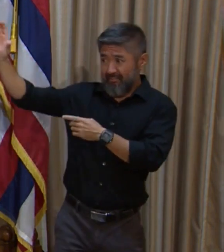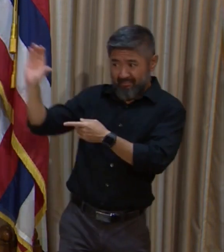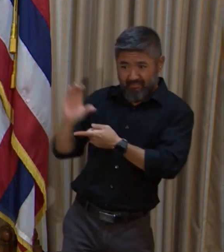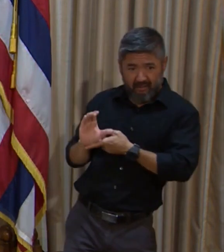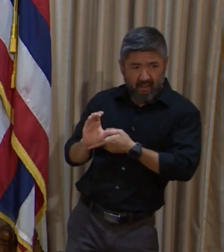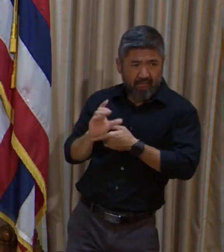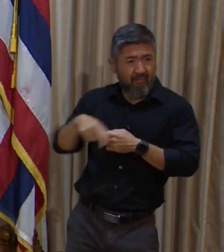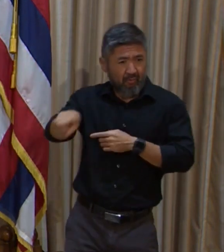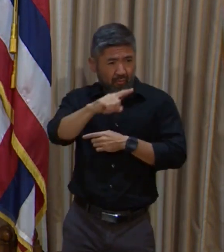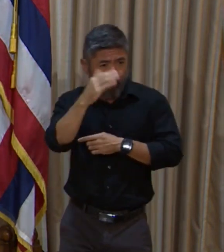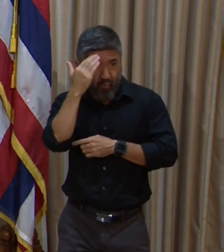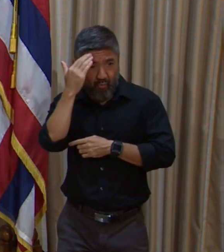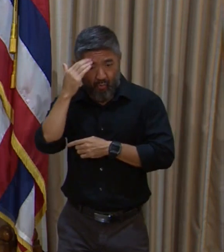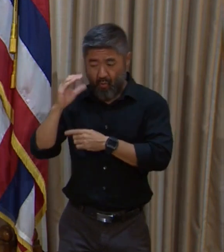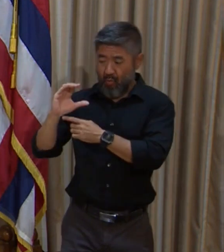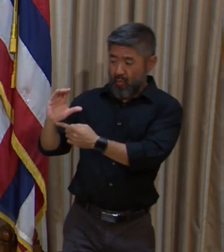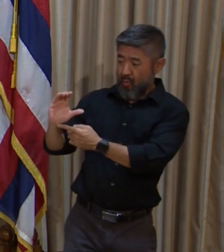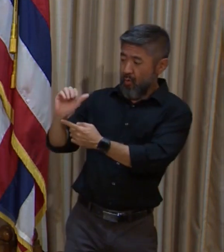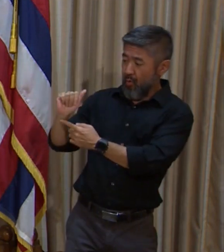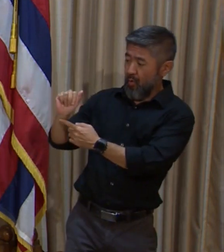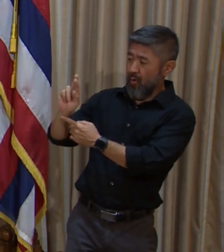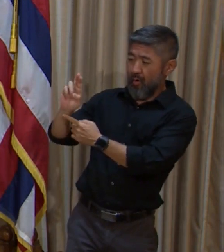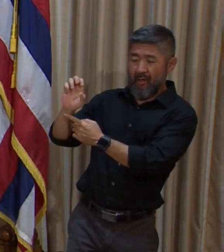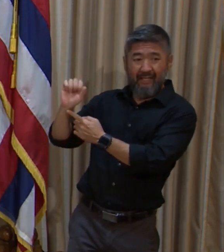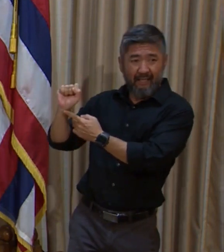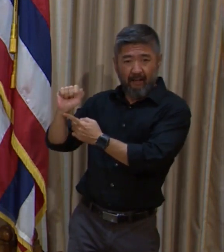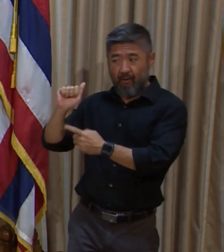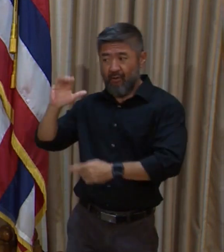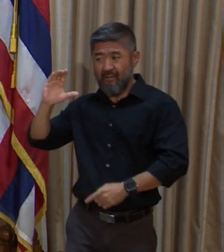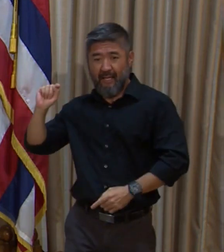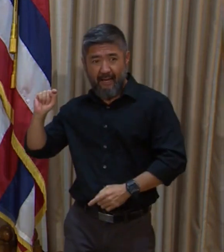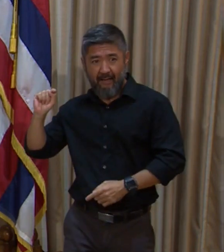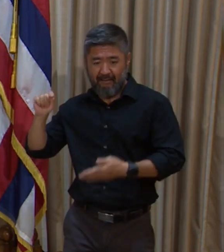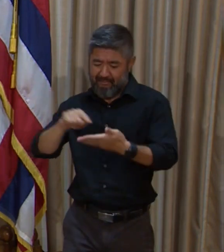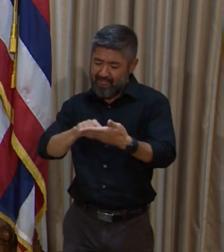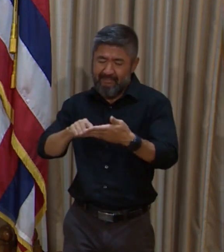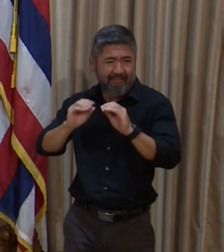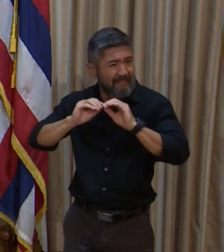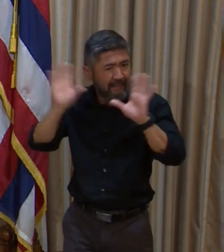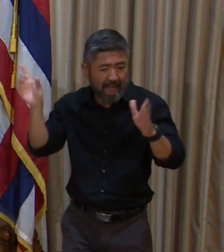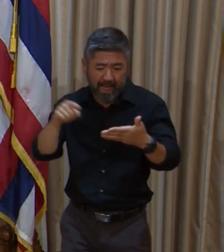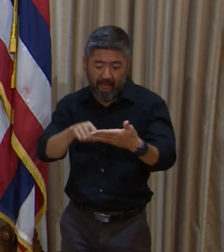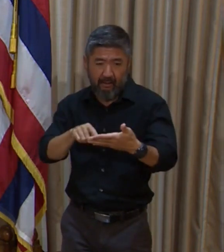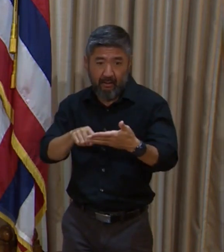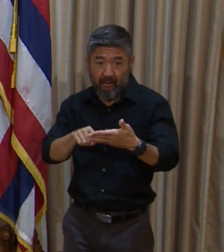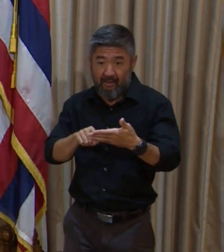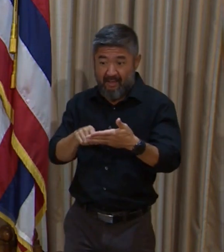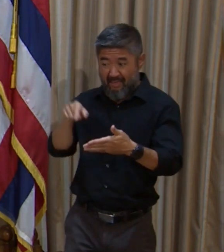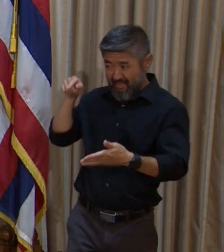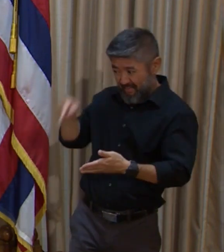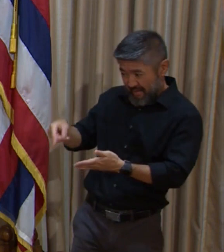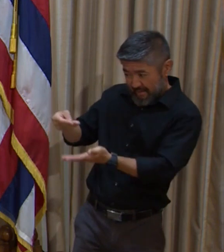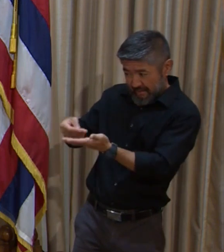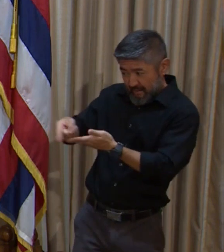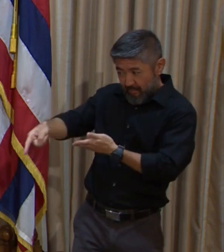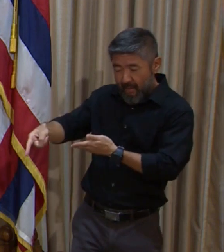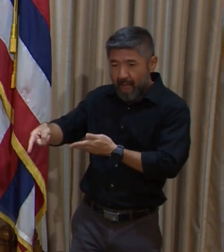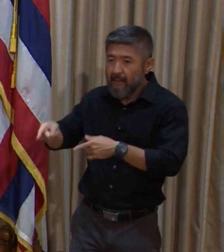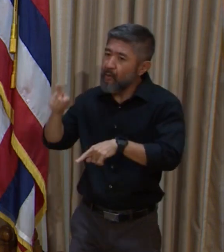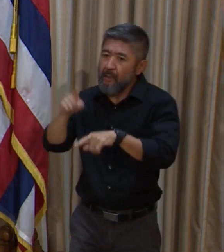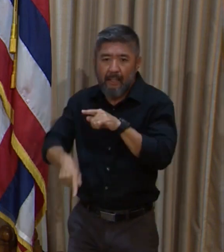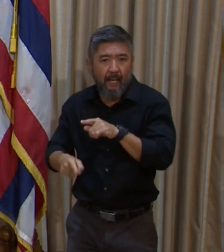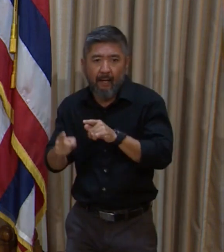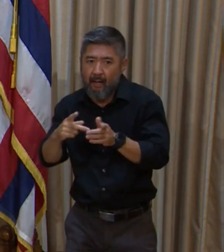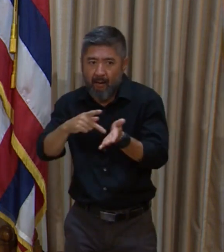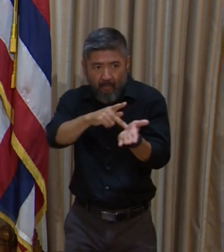may be aware, the CARES Act explicitly said that it could not be used as revenue replacement